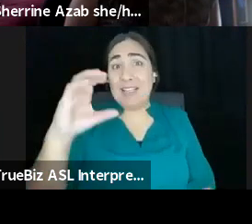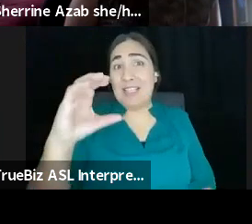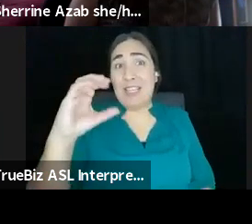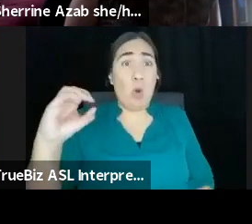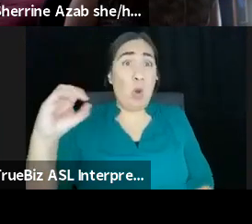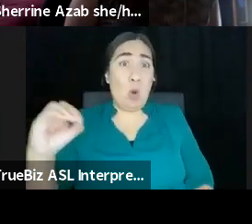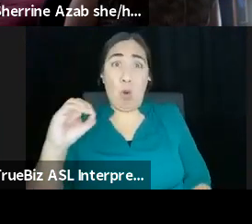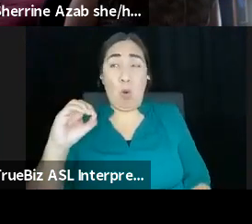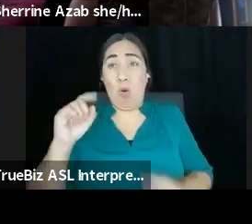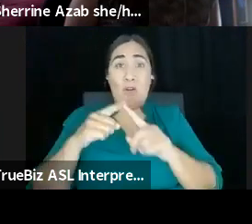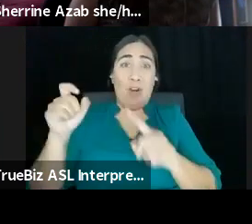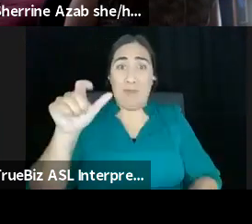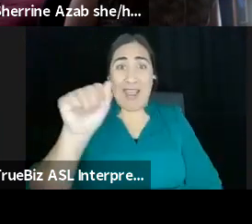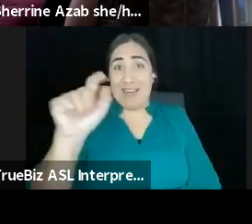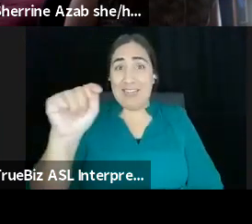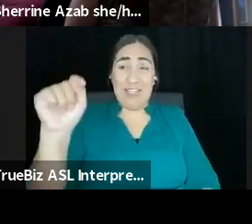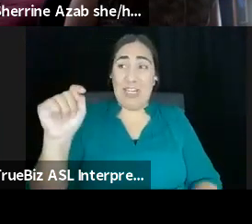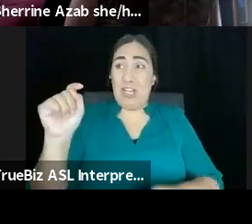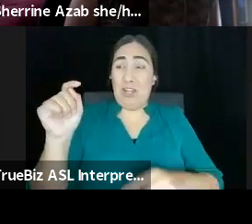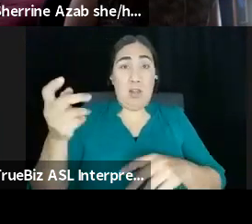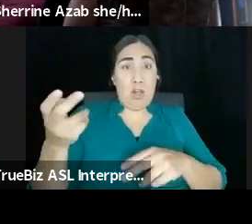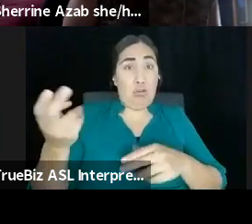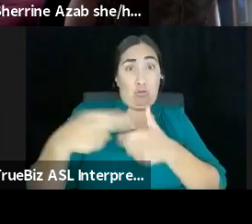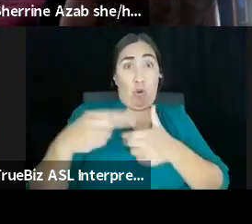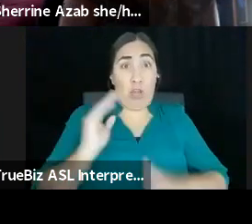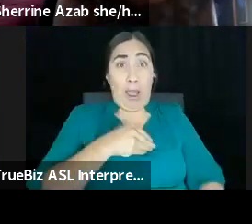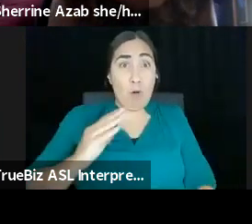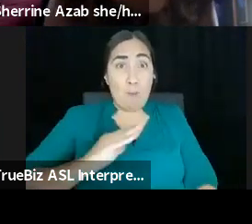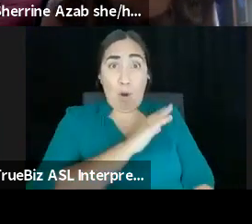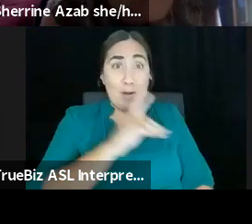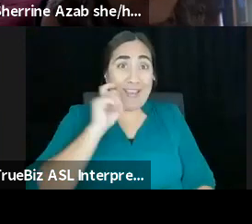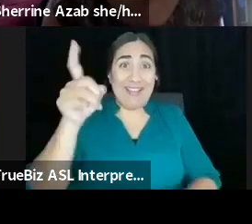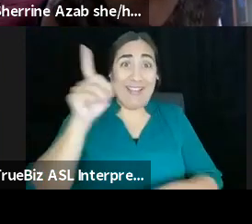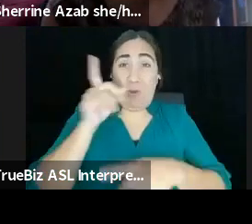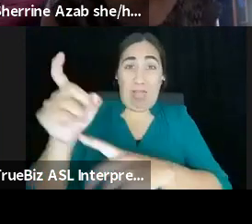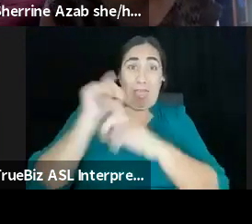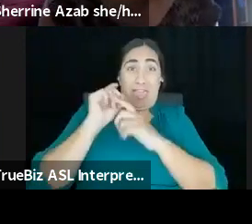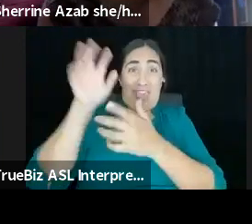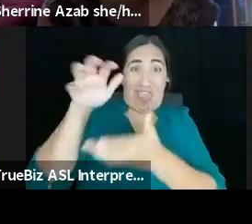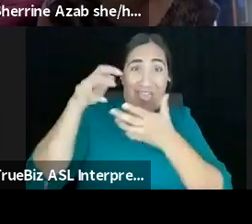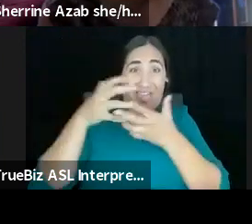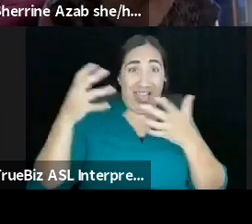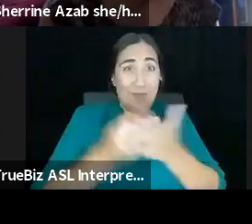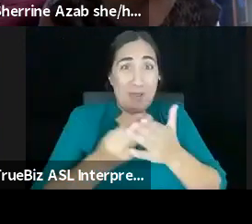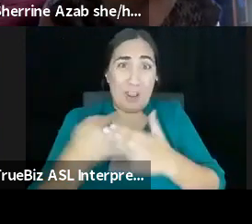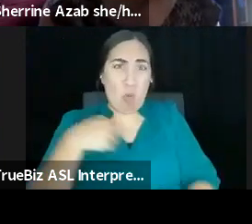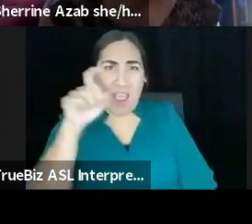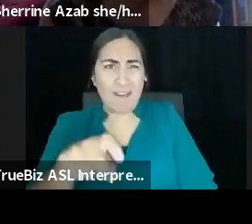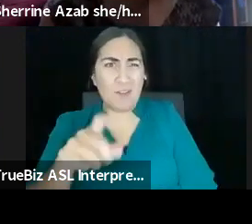because they give us lots of money. We have to. Um, but there's so many examples that we don't have like that. Like we don't